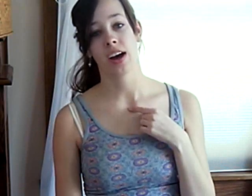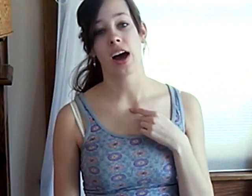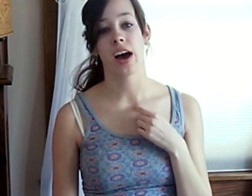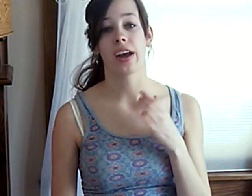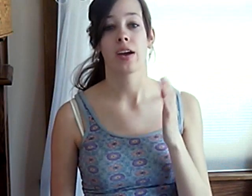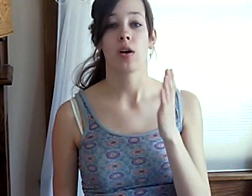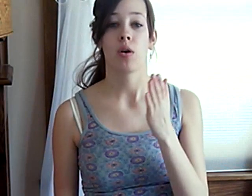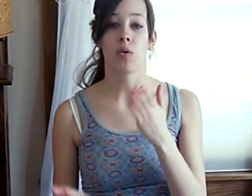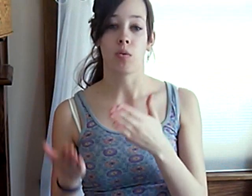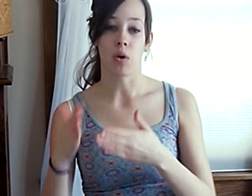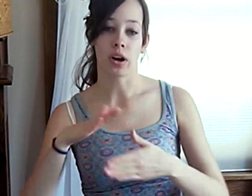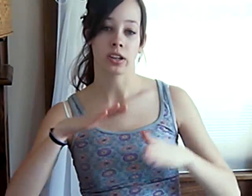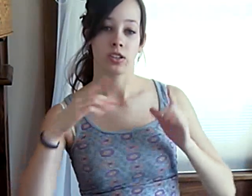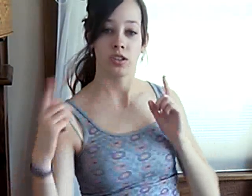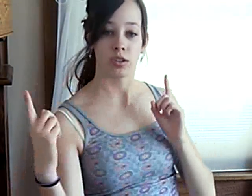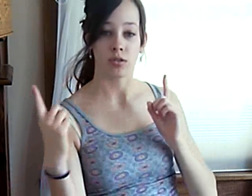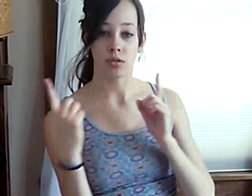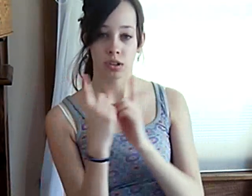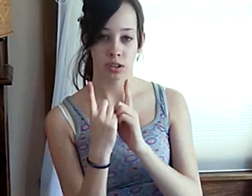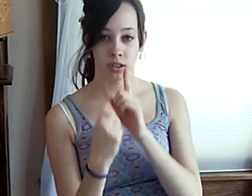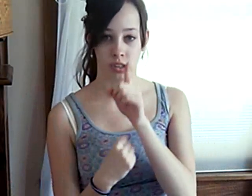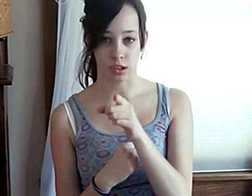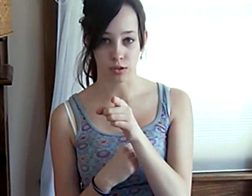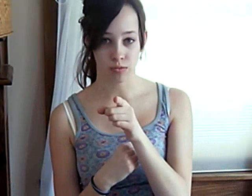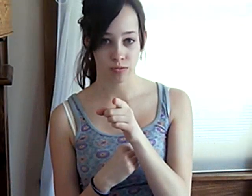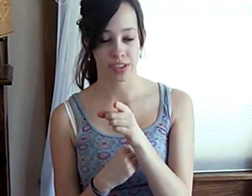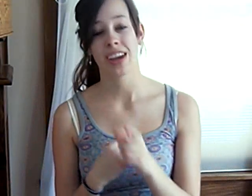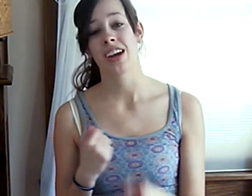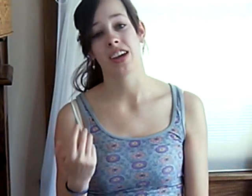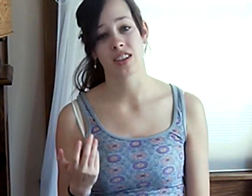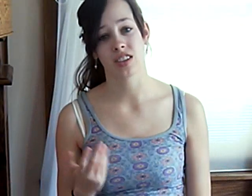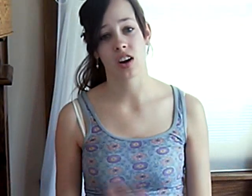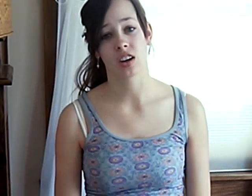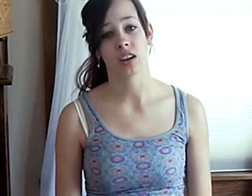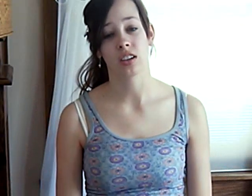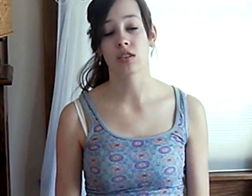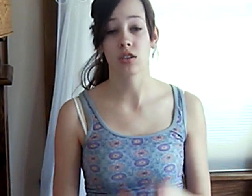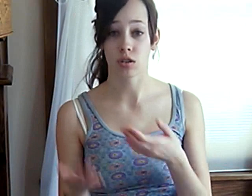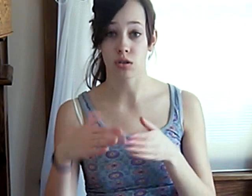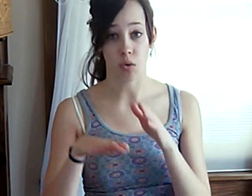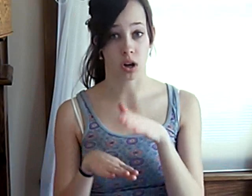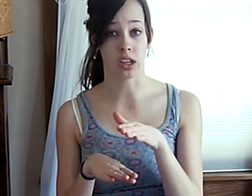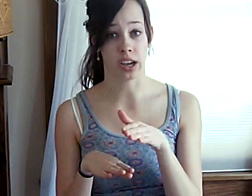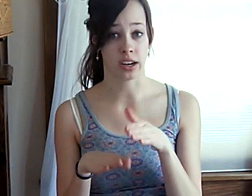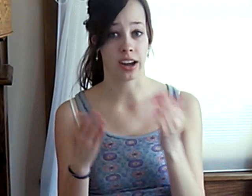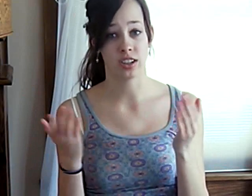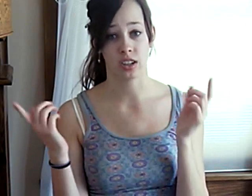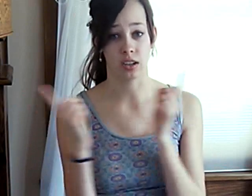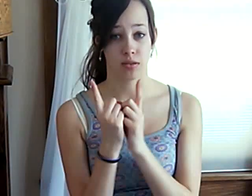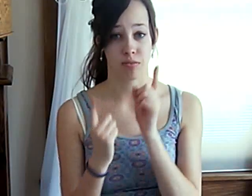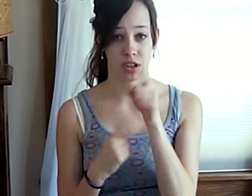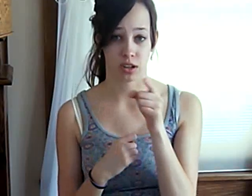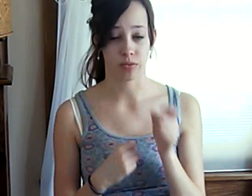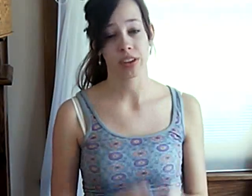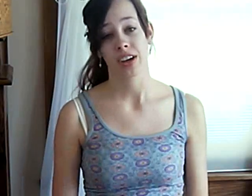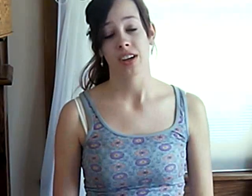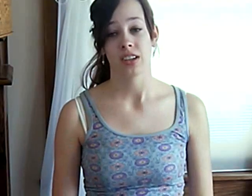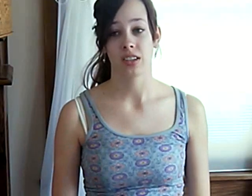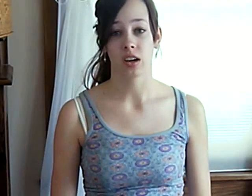I walk to you. In the song, you can do walk again. I just did meet you. So,